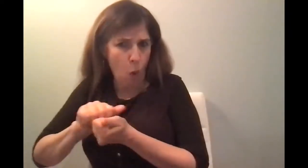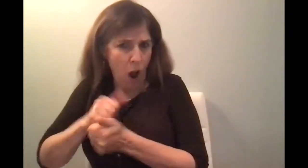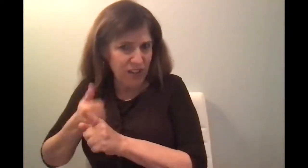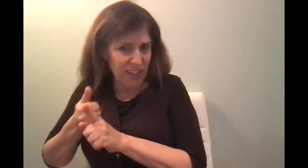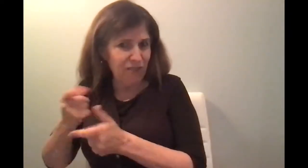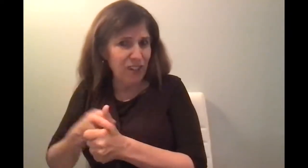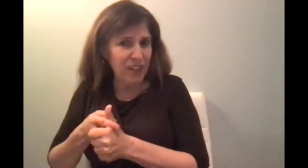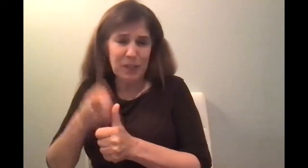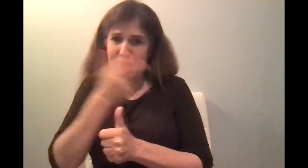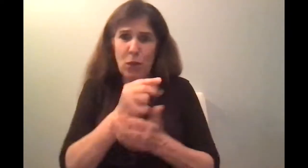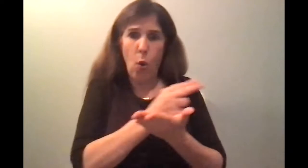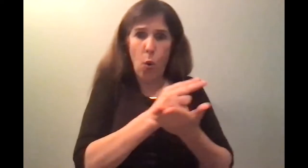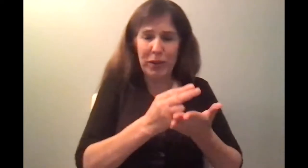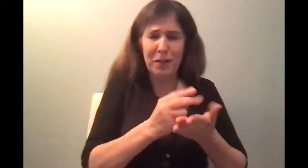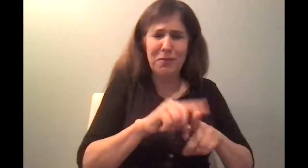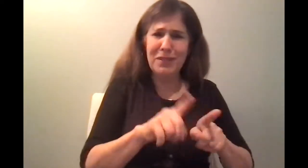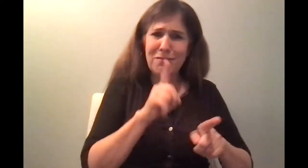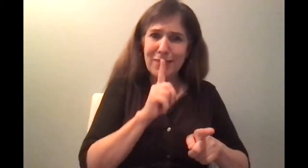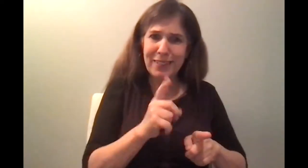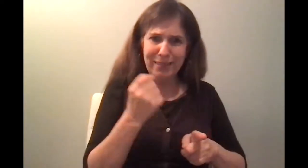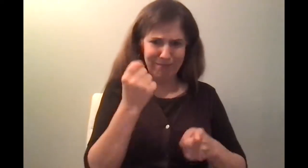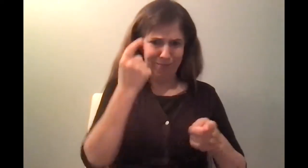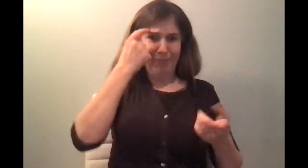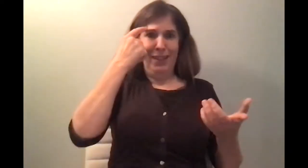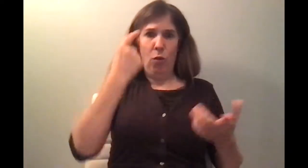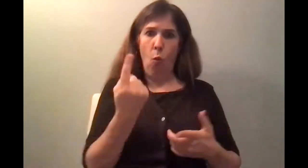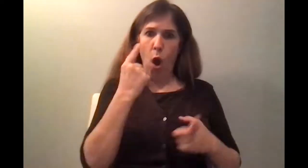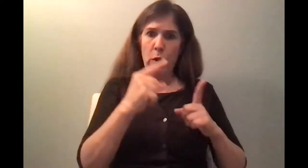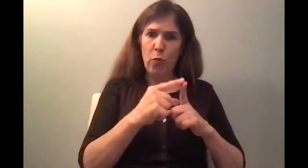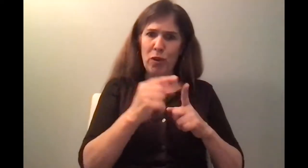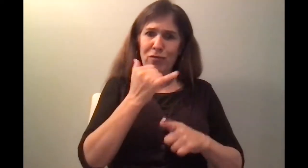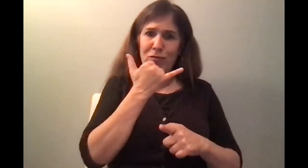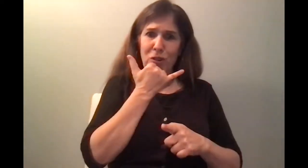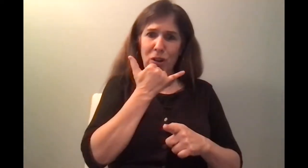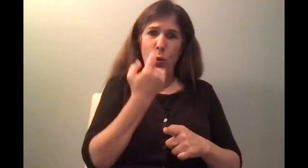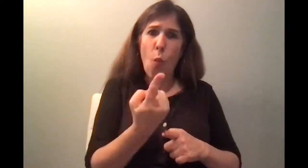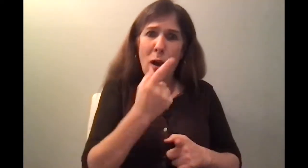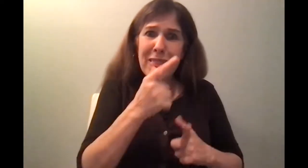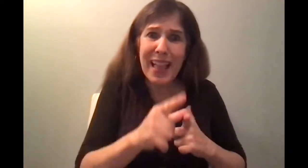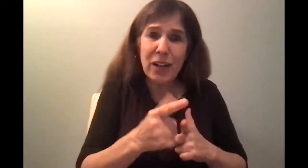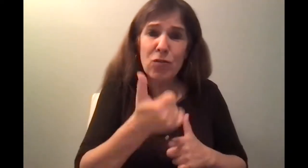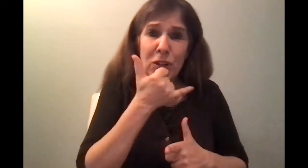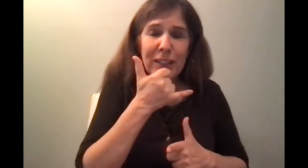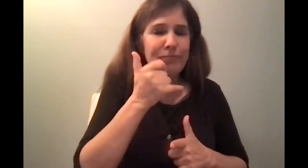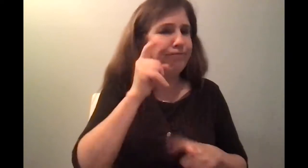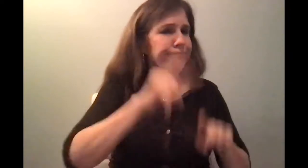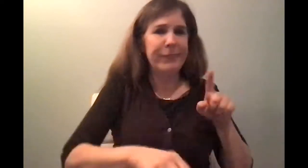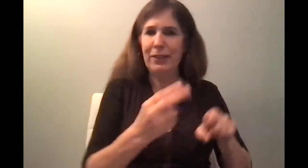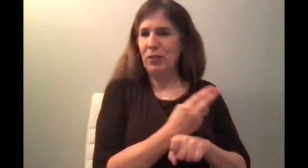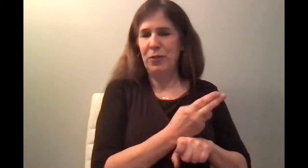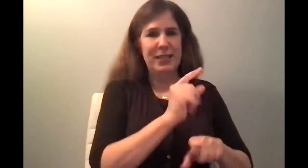use it. You cannot use it in reading in the B'Tknesset in the temple. But on the other hand, so that's very harsh, but on the other